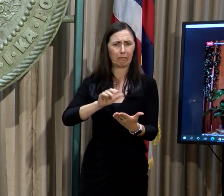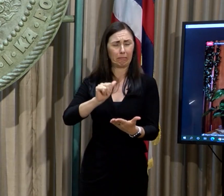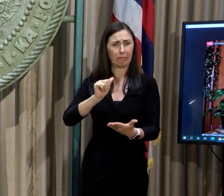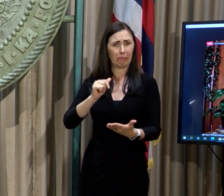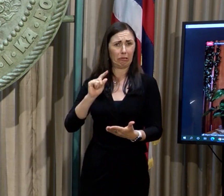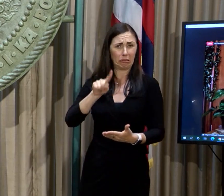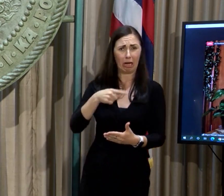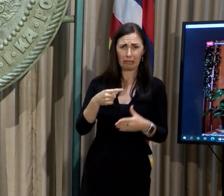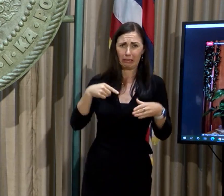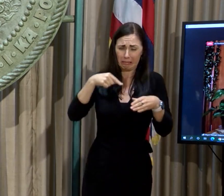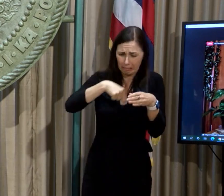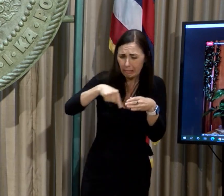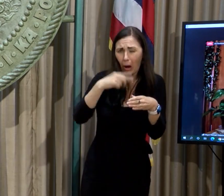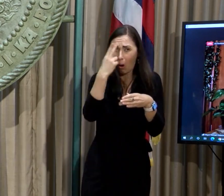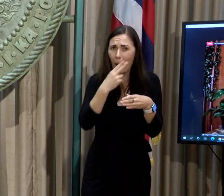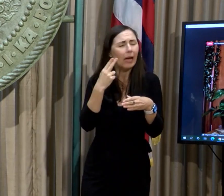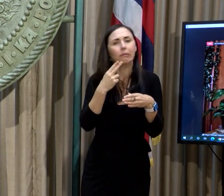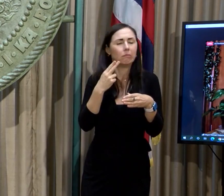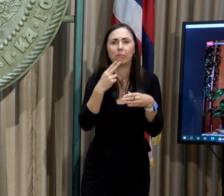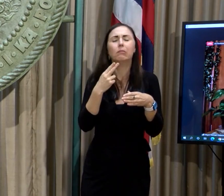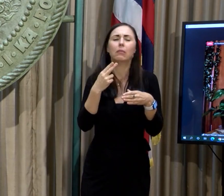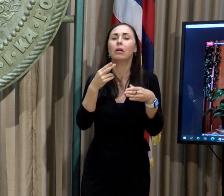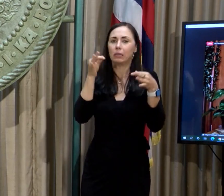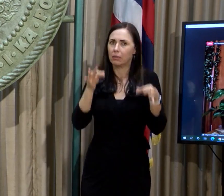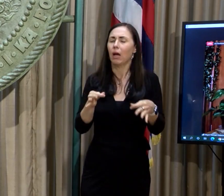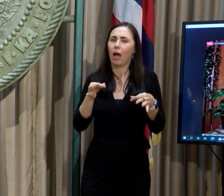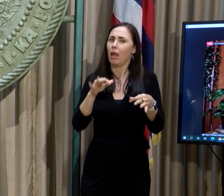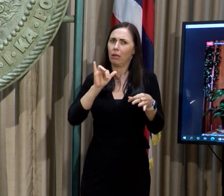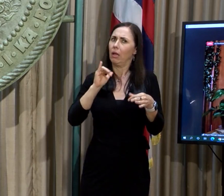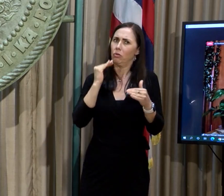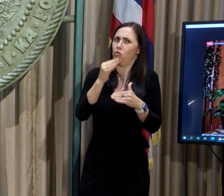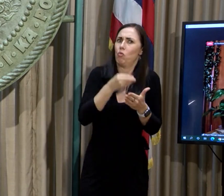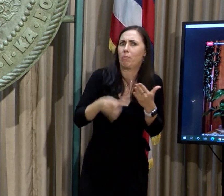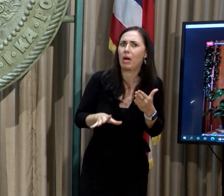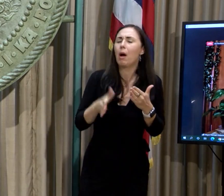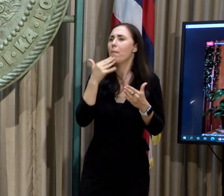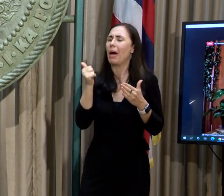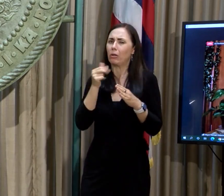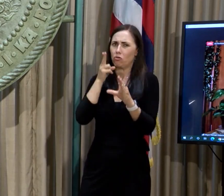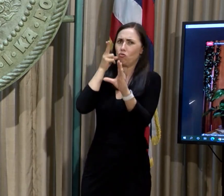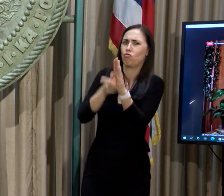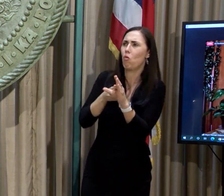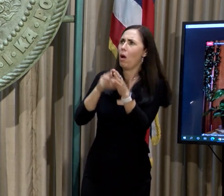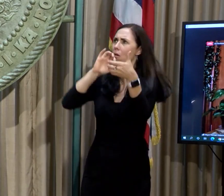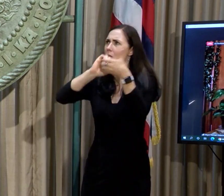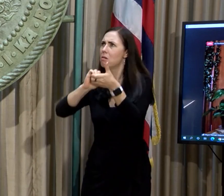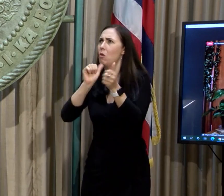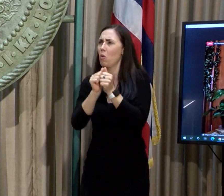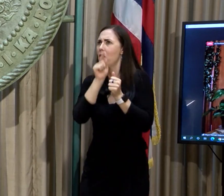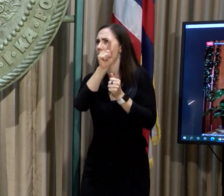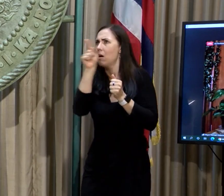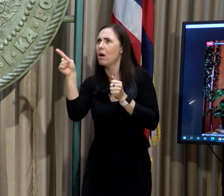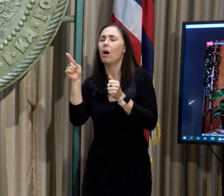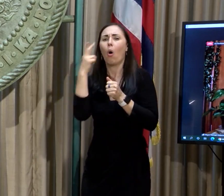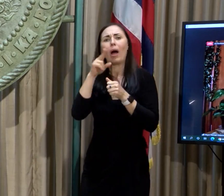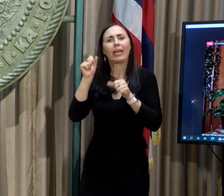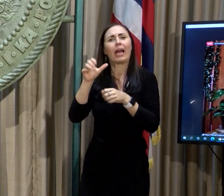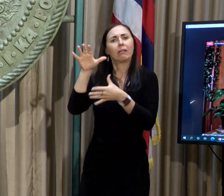we did choose to join consortiums where we felt that Hawaii would get an appropriate share.